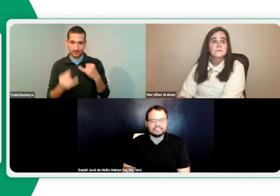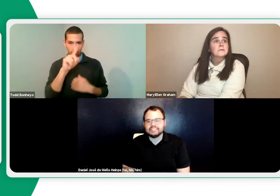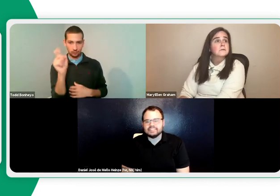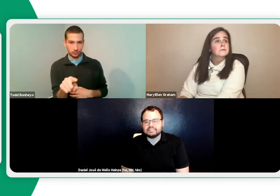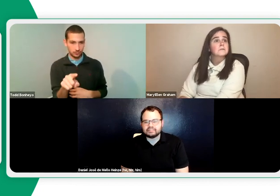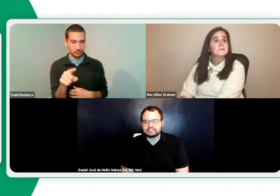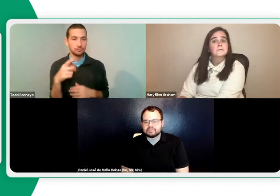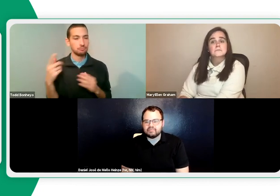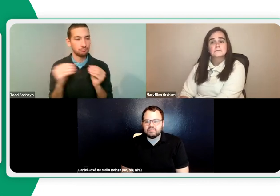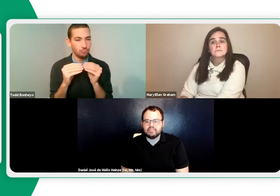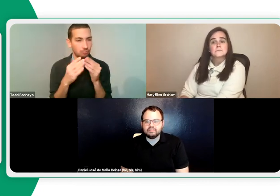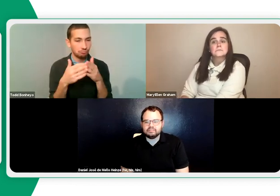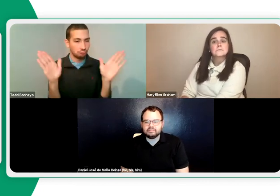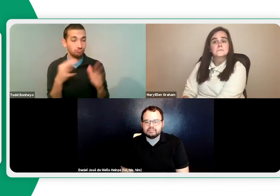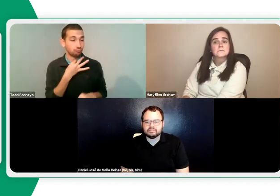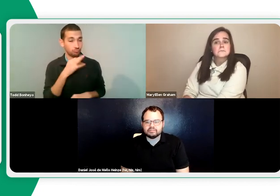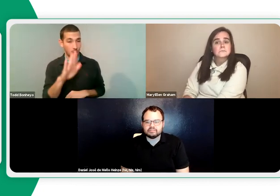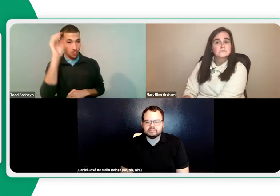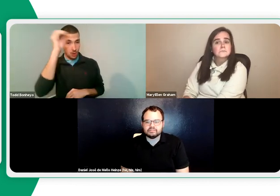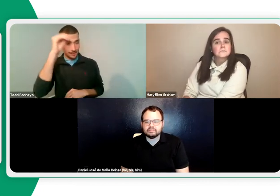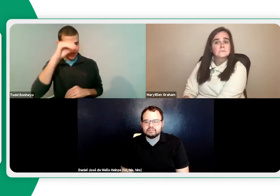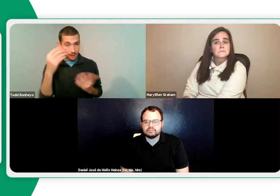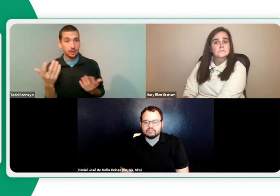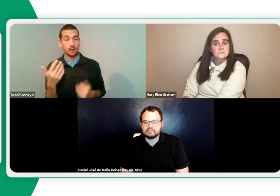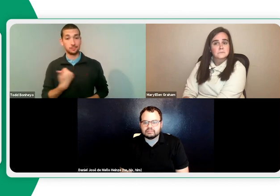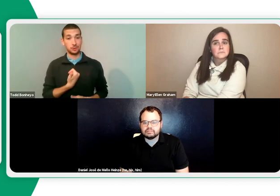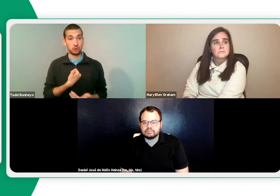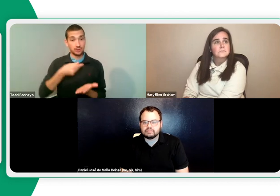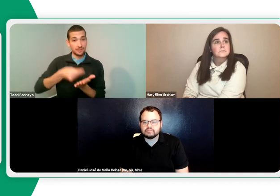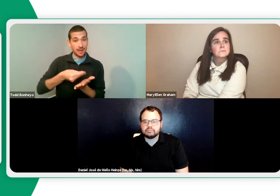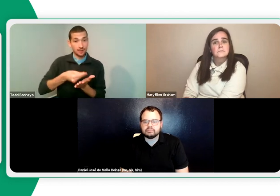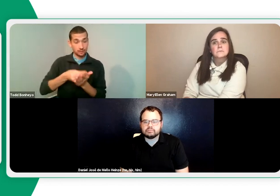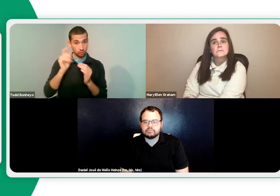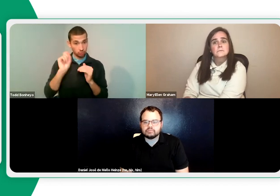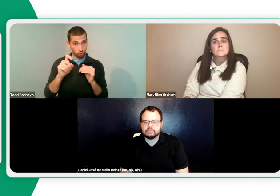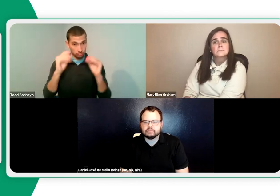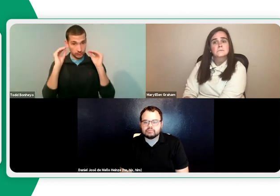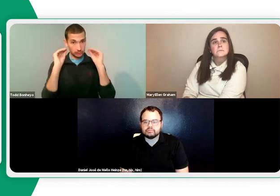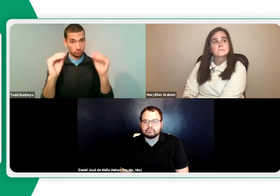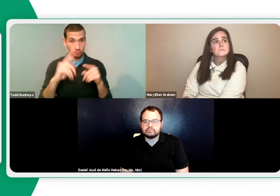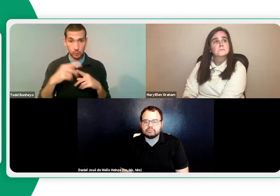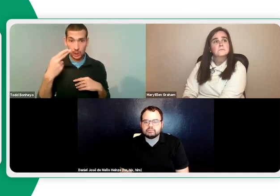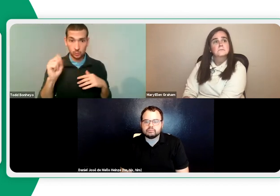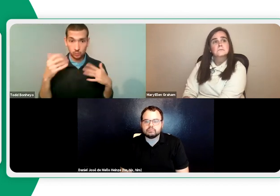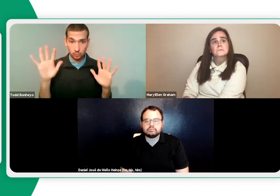And this is Todd. We are running out of time. I have one more question that seems more of a general question. In your opinion,